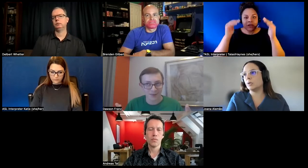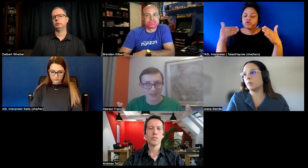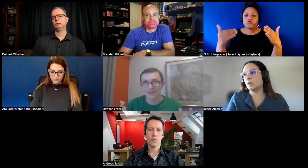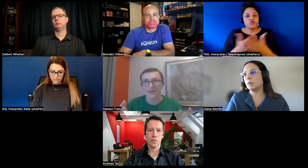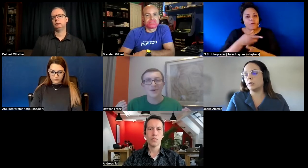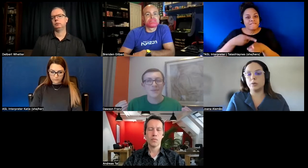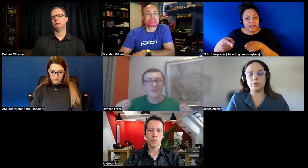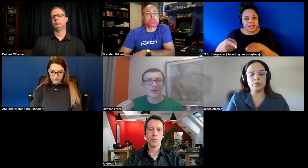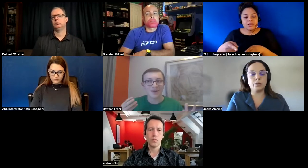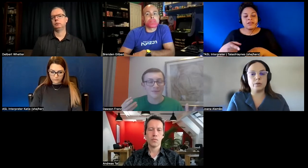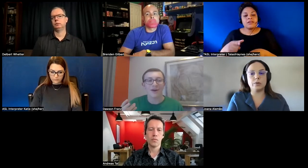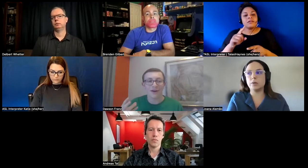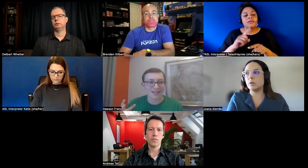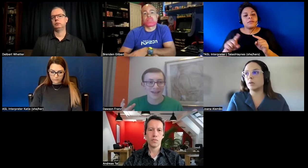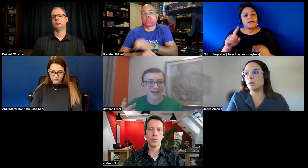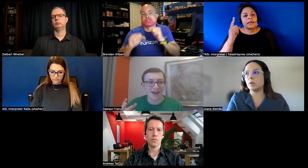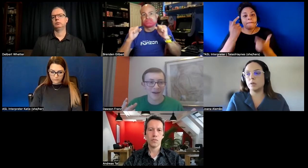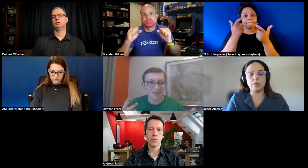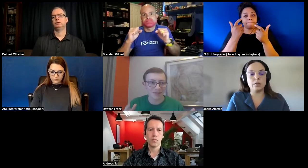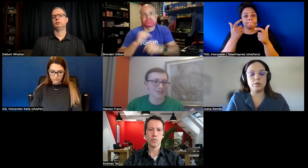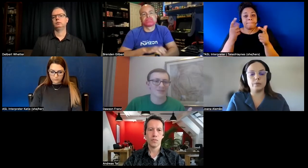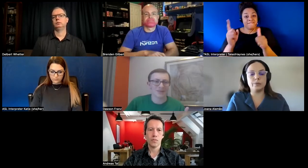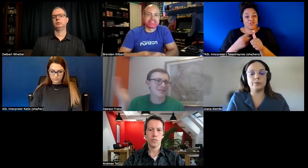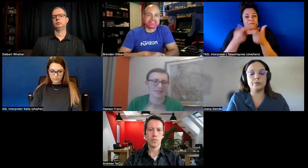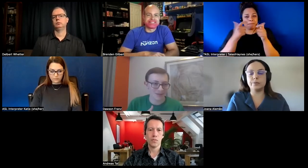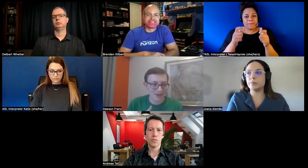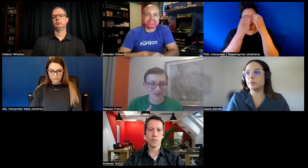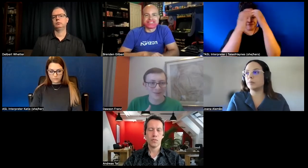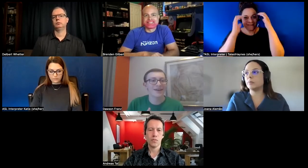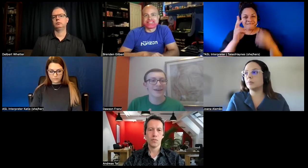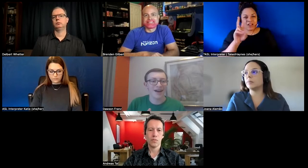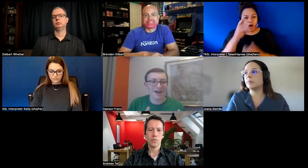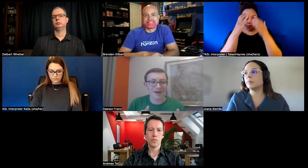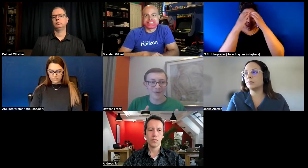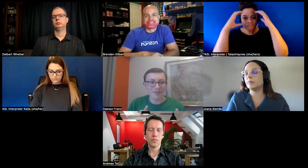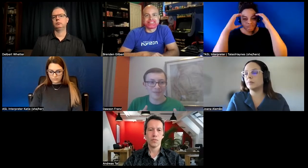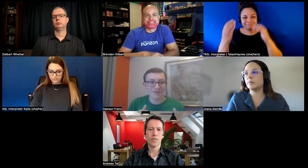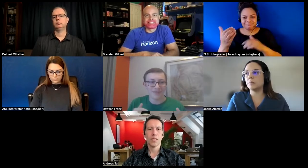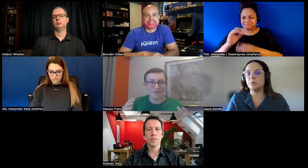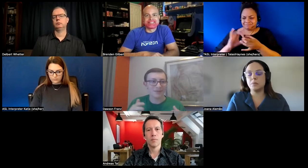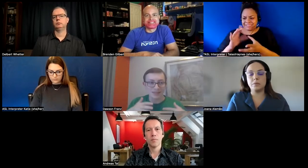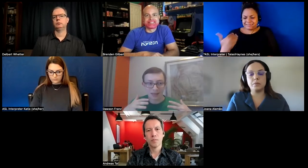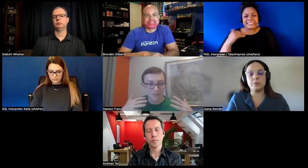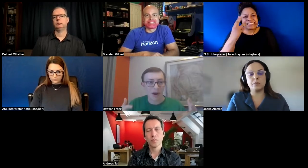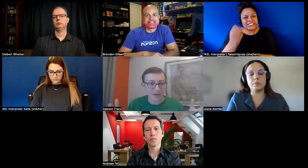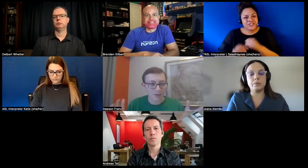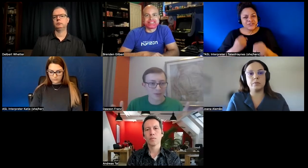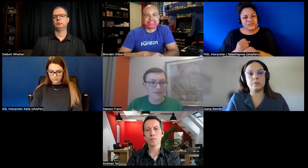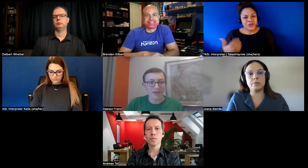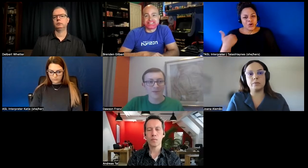first big vr headset um was released six years ago um that is like widely commercially available